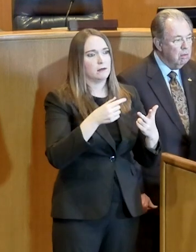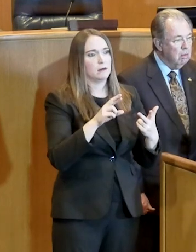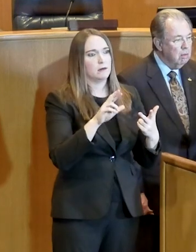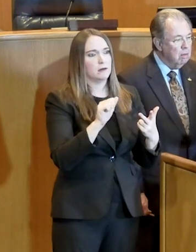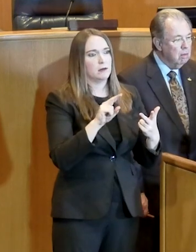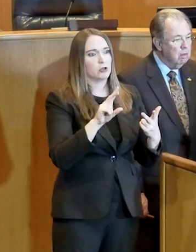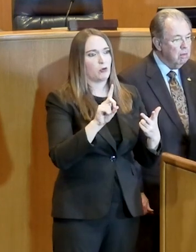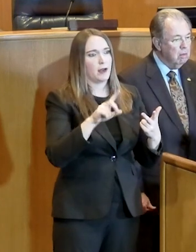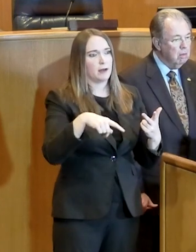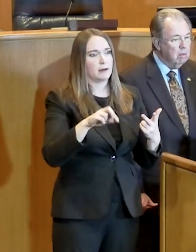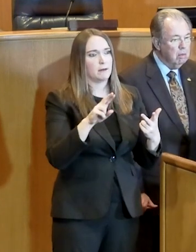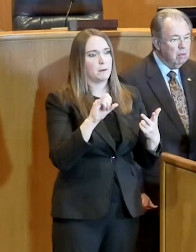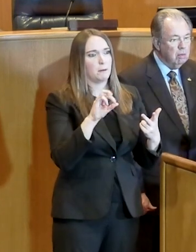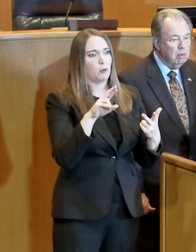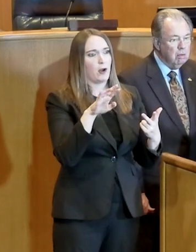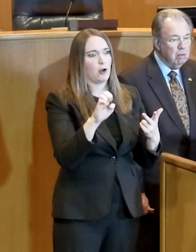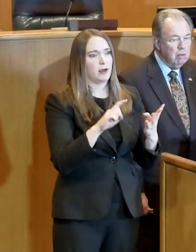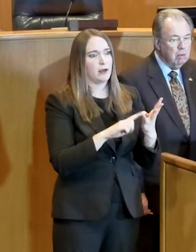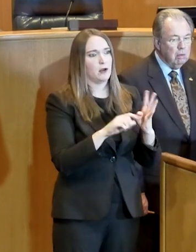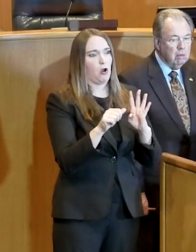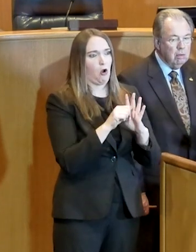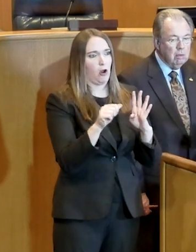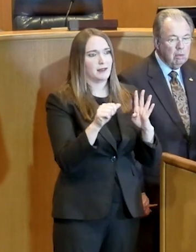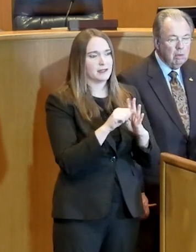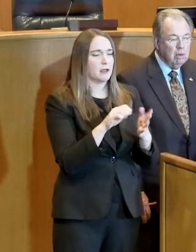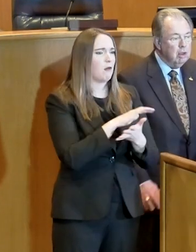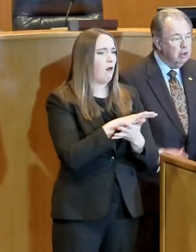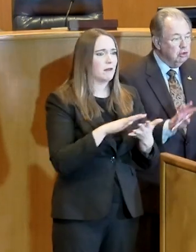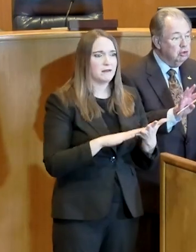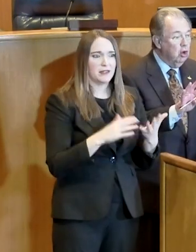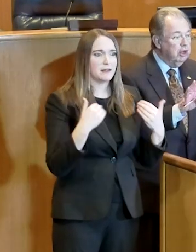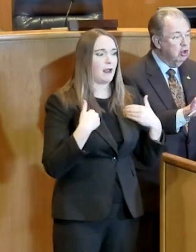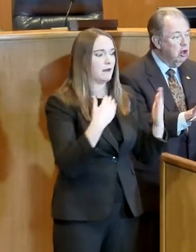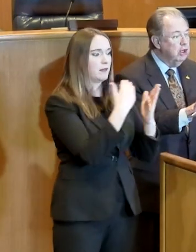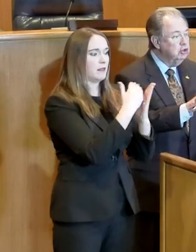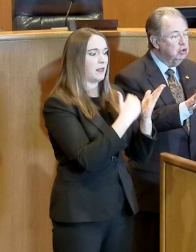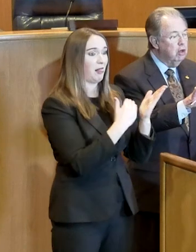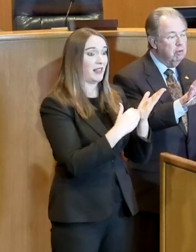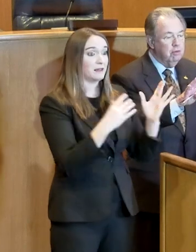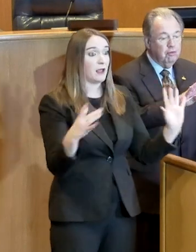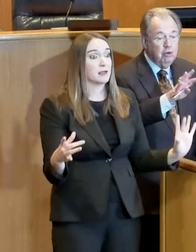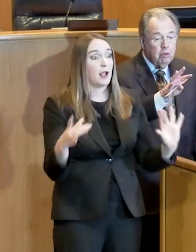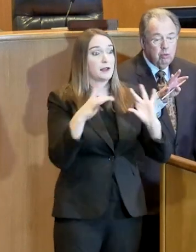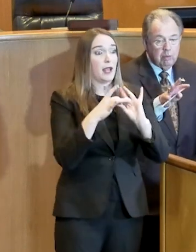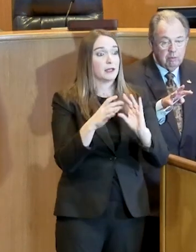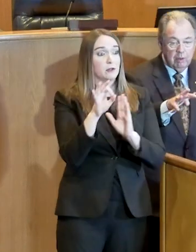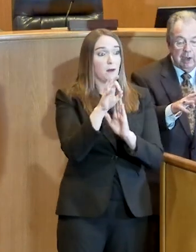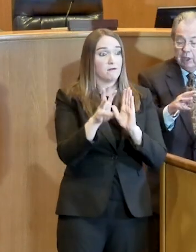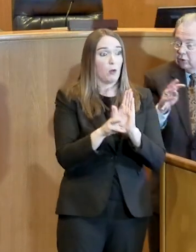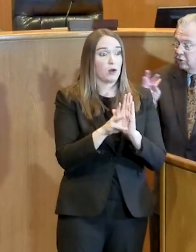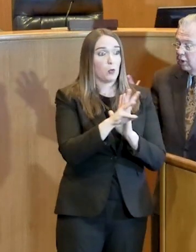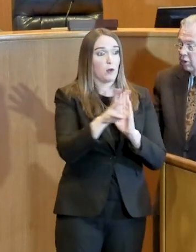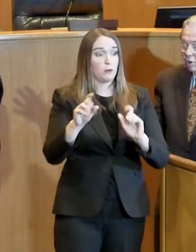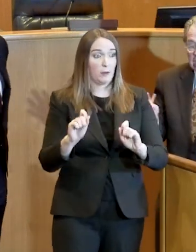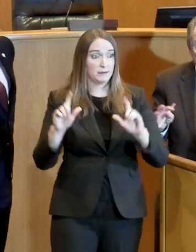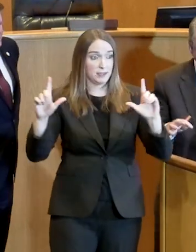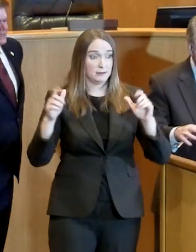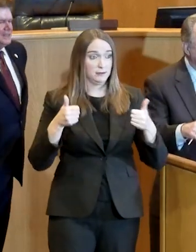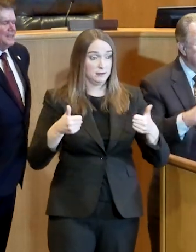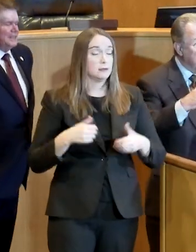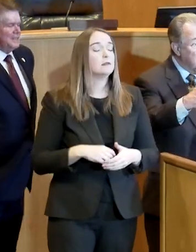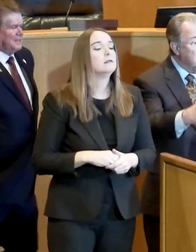here over for a list of them on their websites also. So encourage your, the mayors,